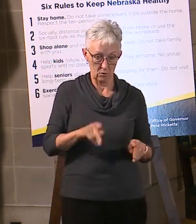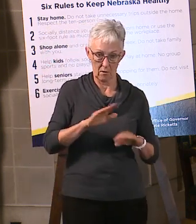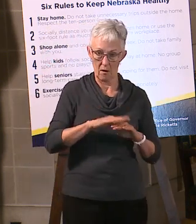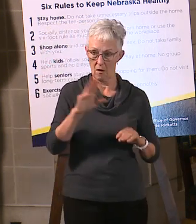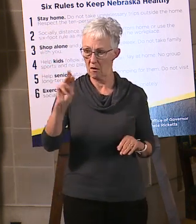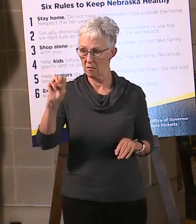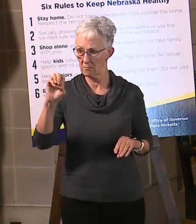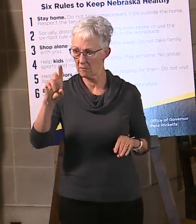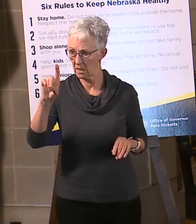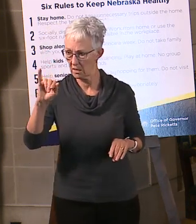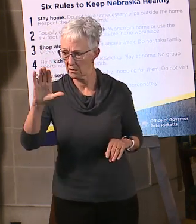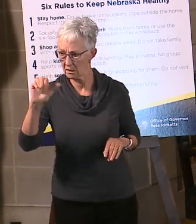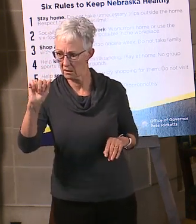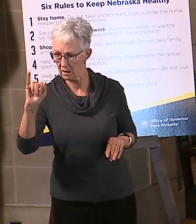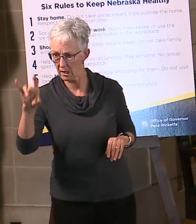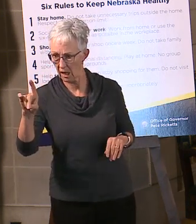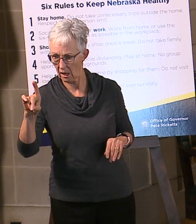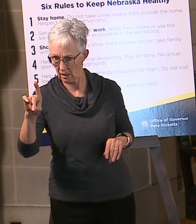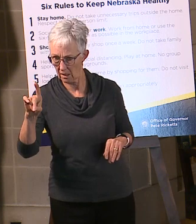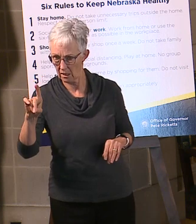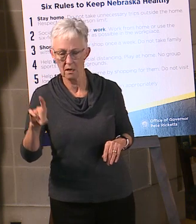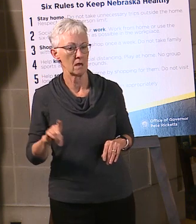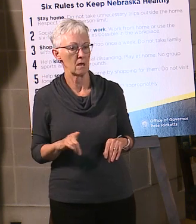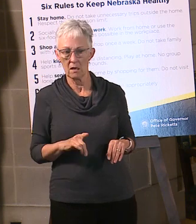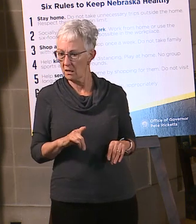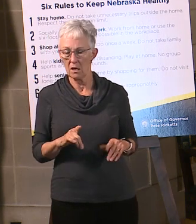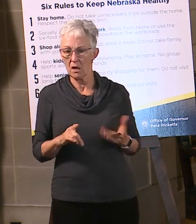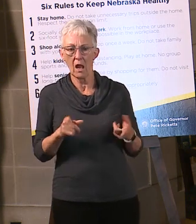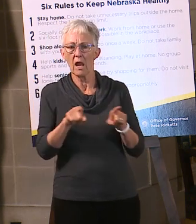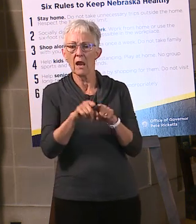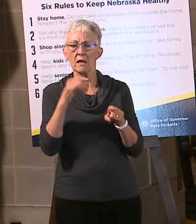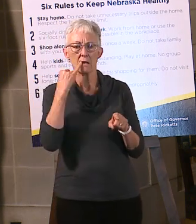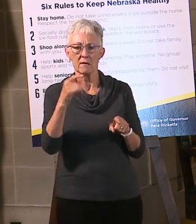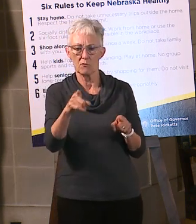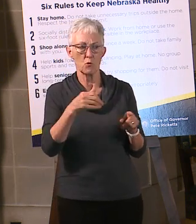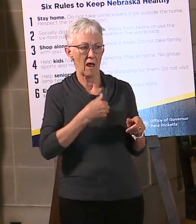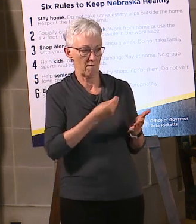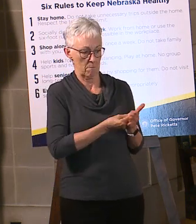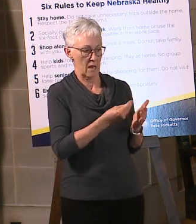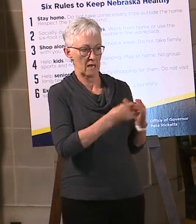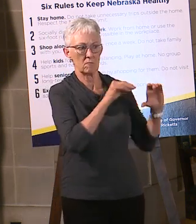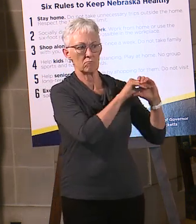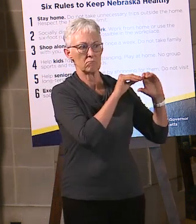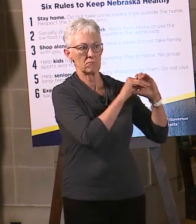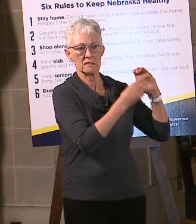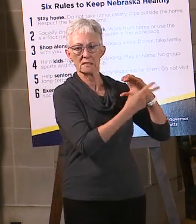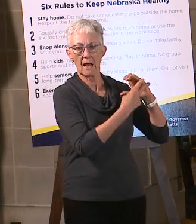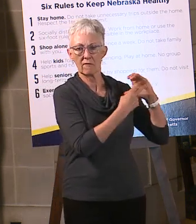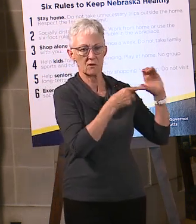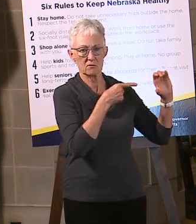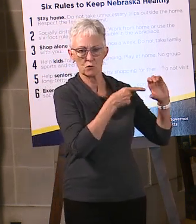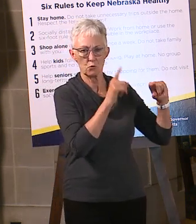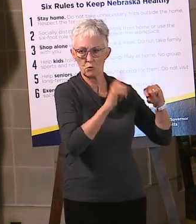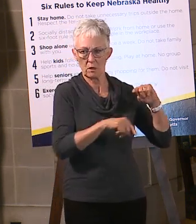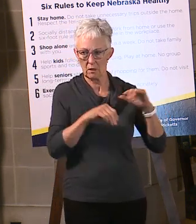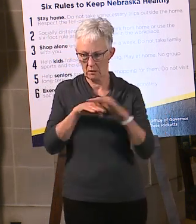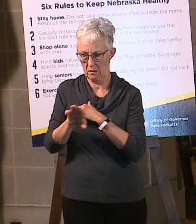you can't get into the Medicaid program to have that pay for your long-term care. So while nobody,